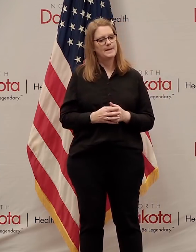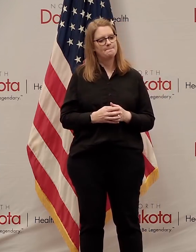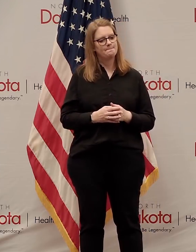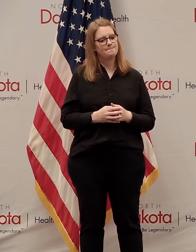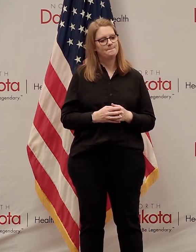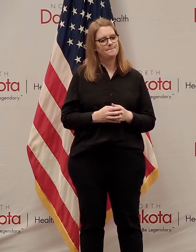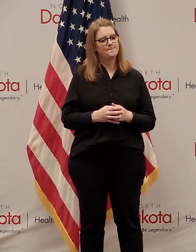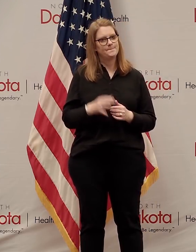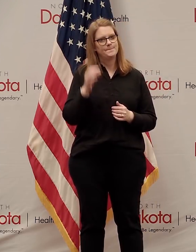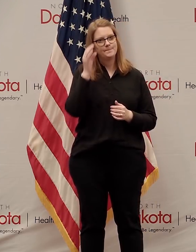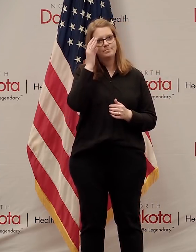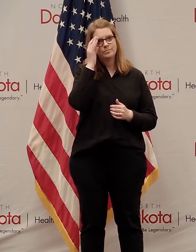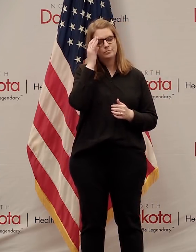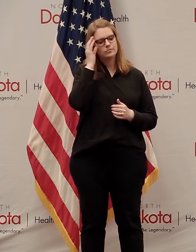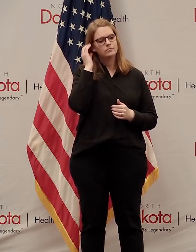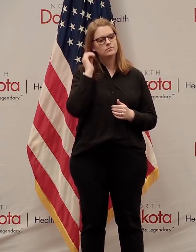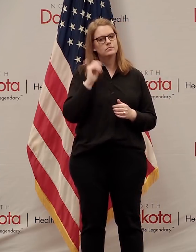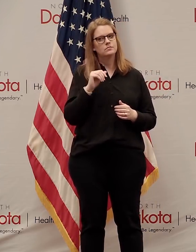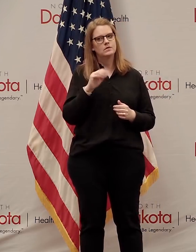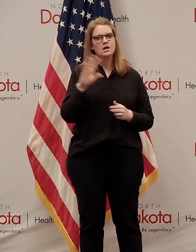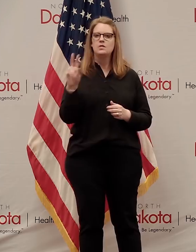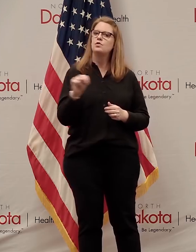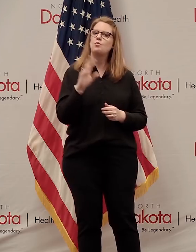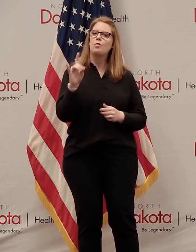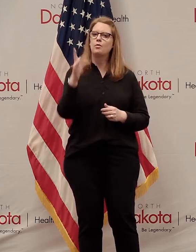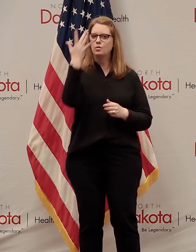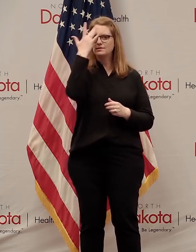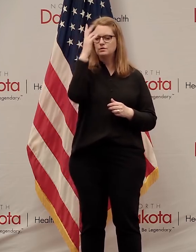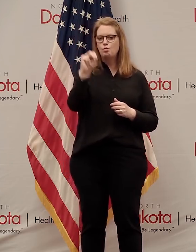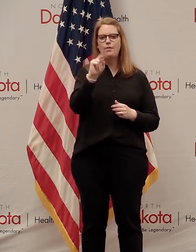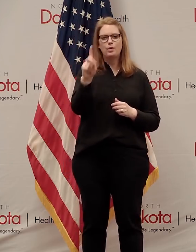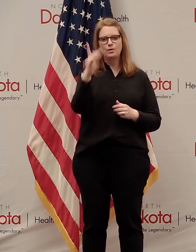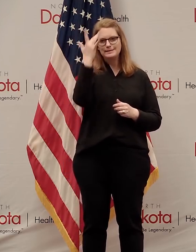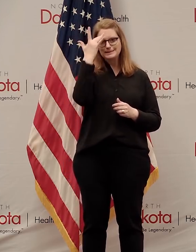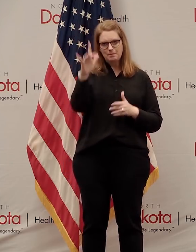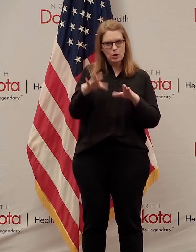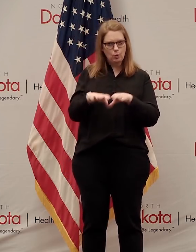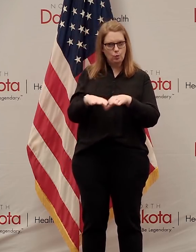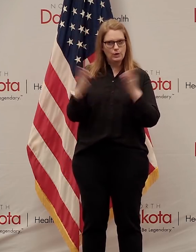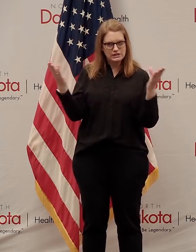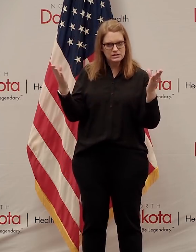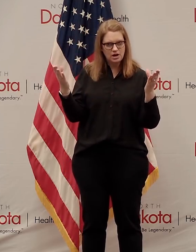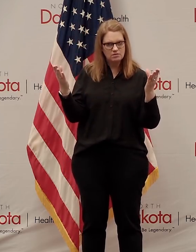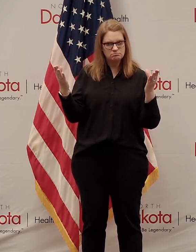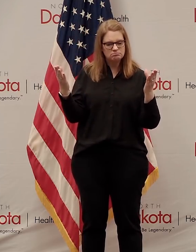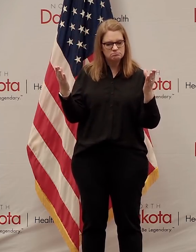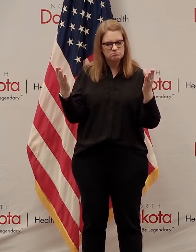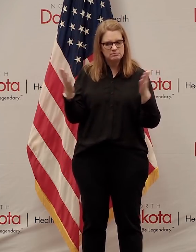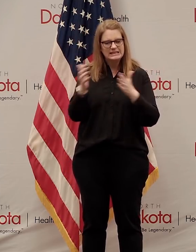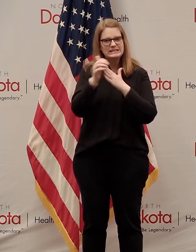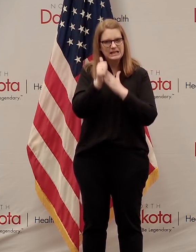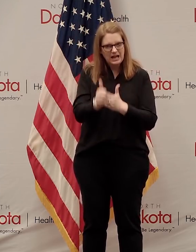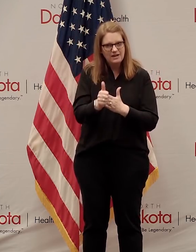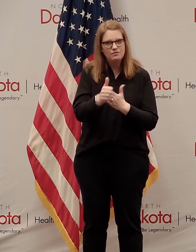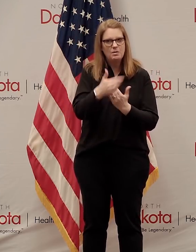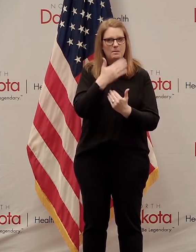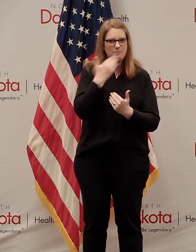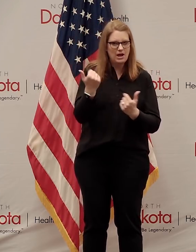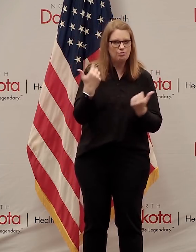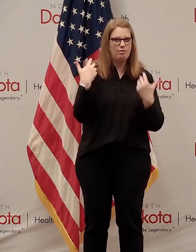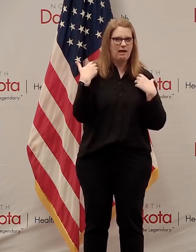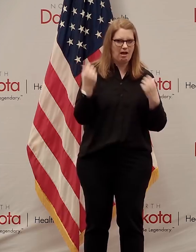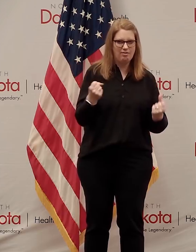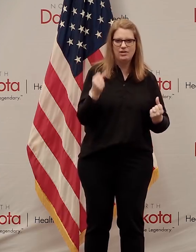We know that the North Dakota Smart Restart is a roadmap to better, safer, healthier tomorrow for